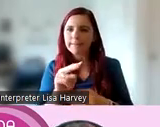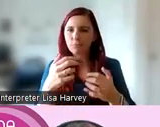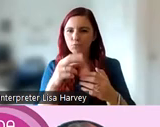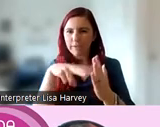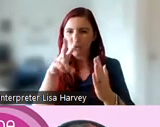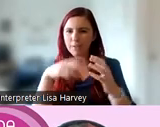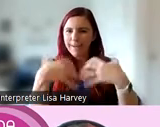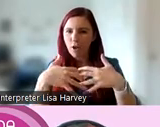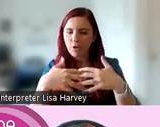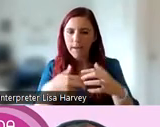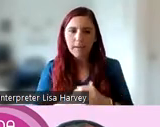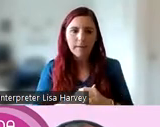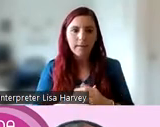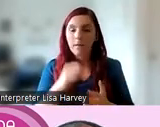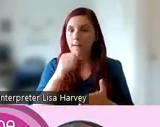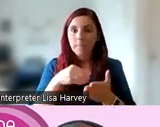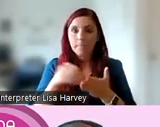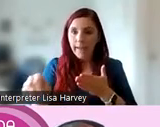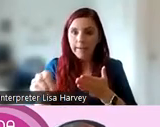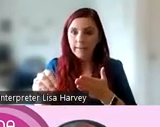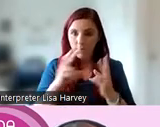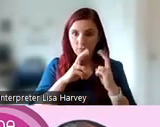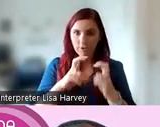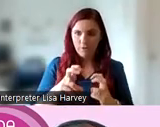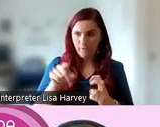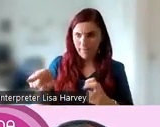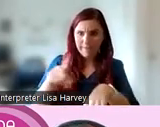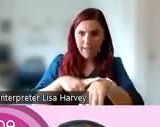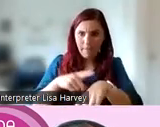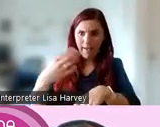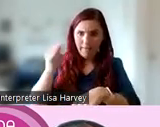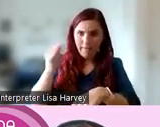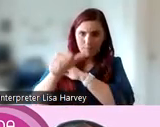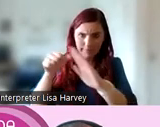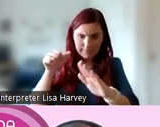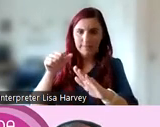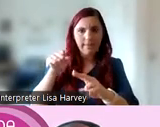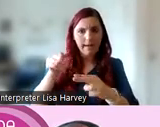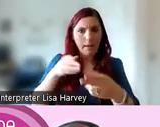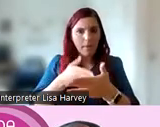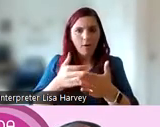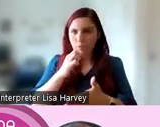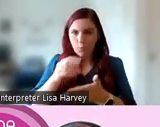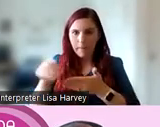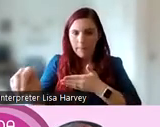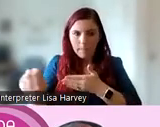Not paying co-researchers for their time and expertise is also a major barrier. And this can create substantial inequalities